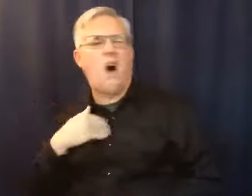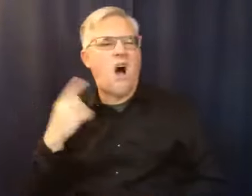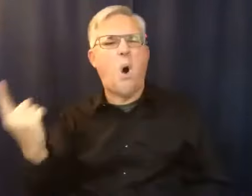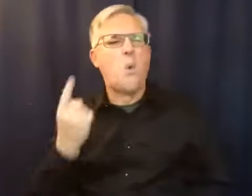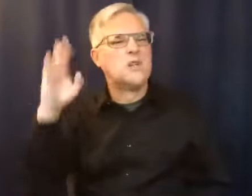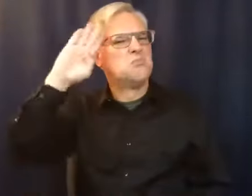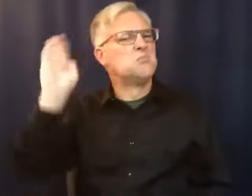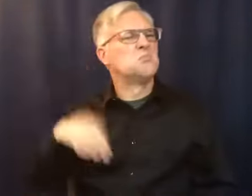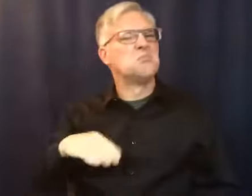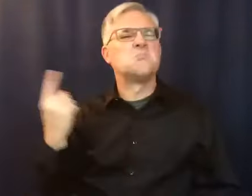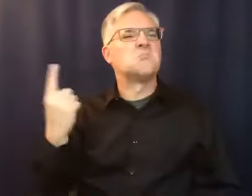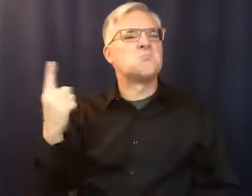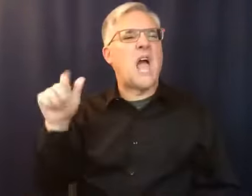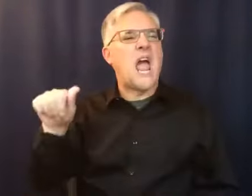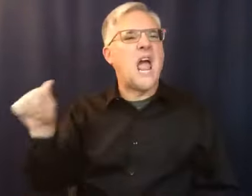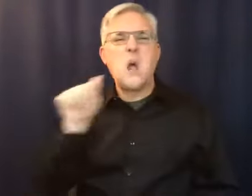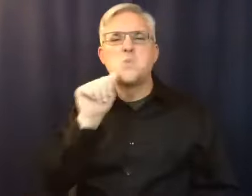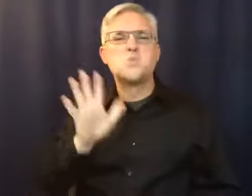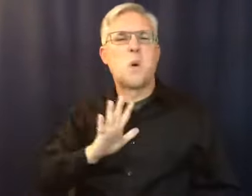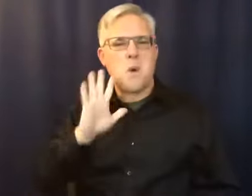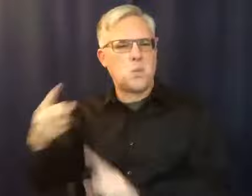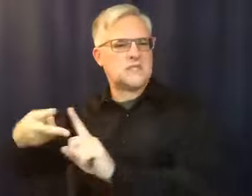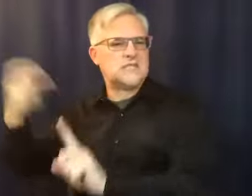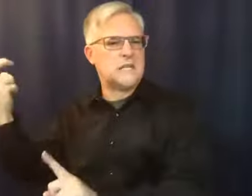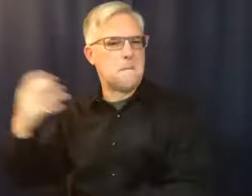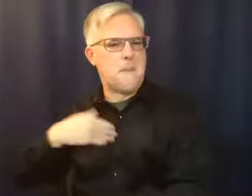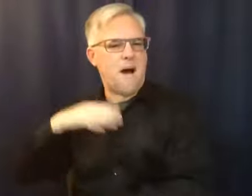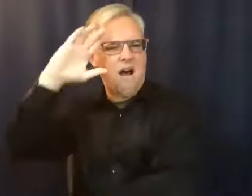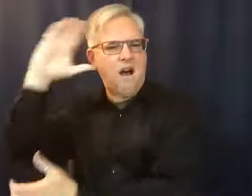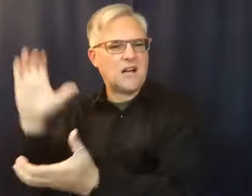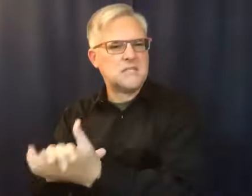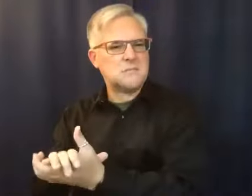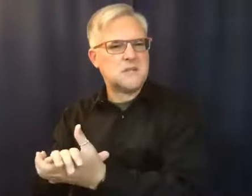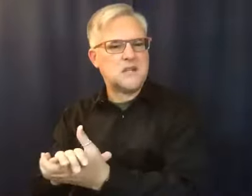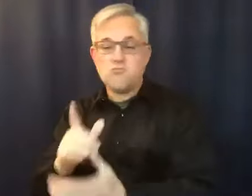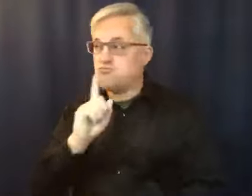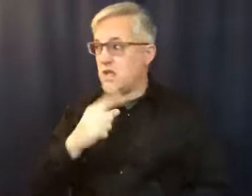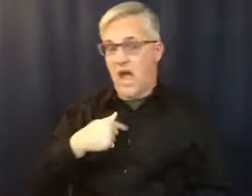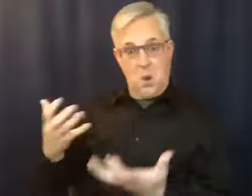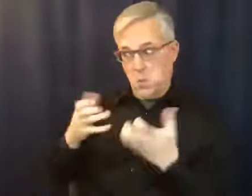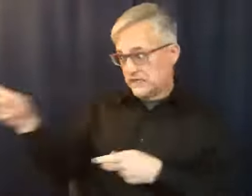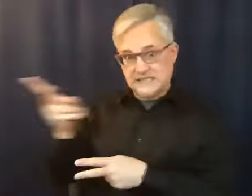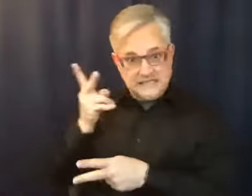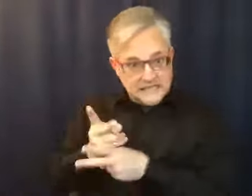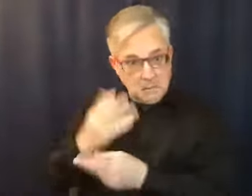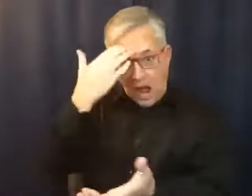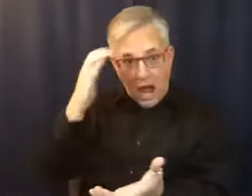me. And at the same time, I didn't know whether I even wanted him. You know, but the point was, he was my alcoholic.